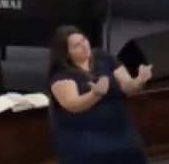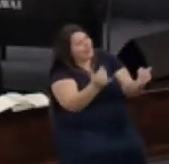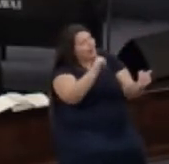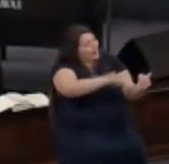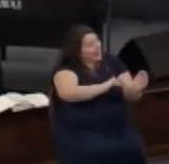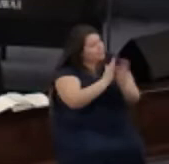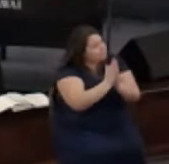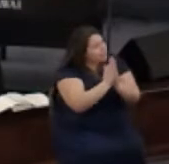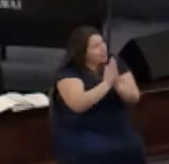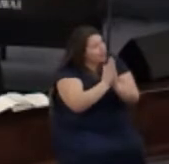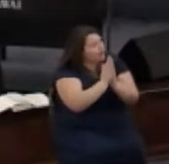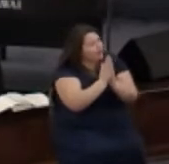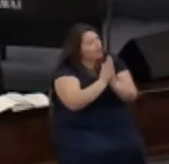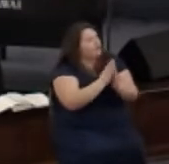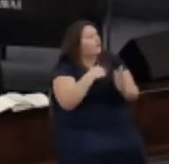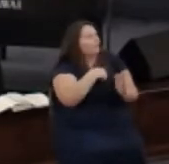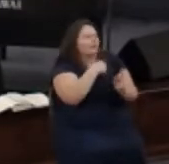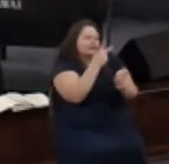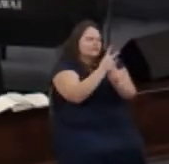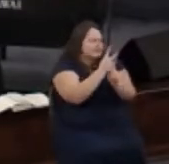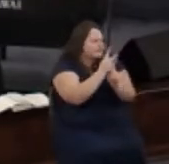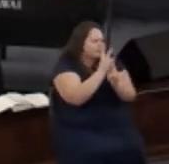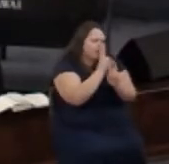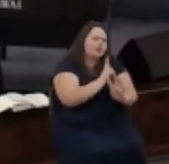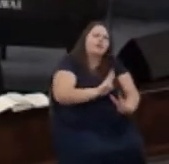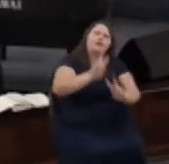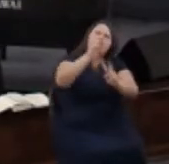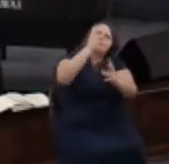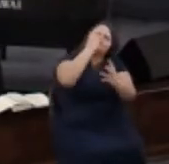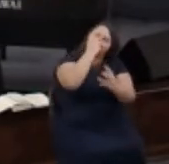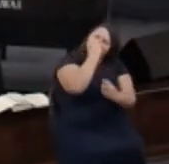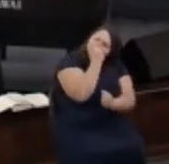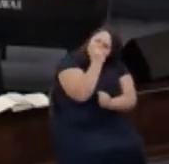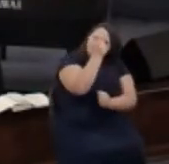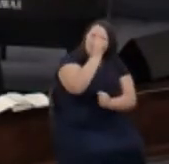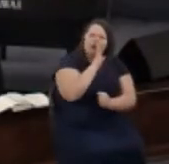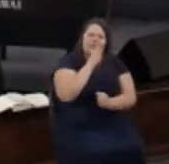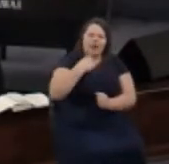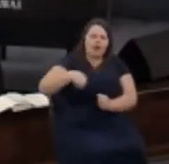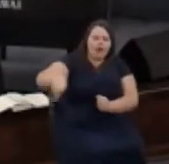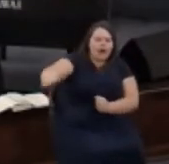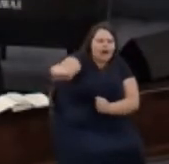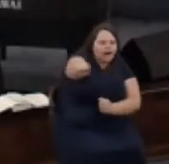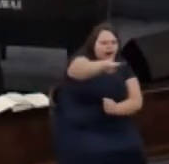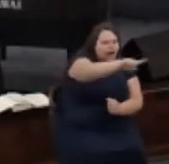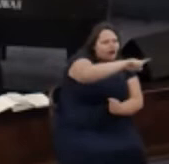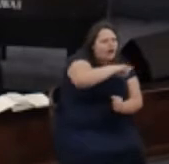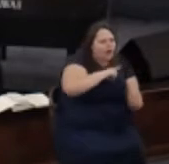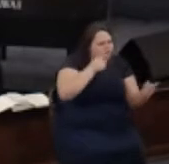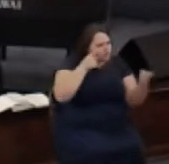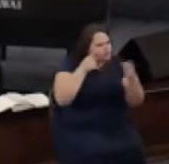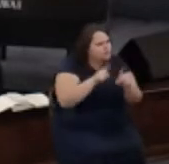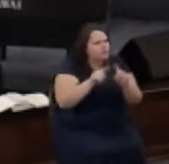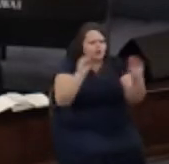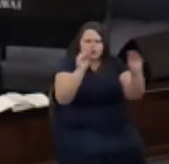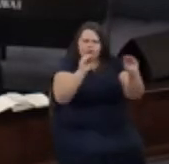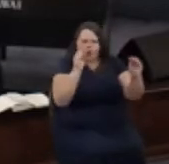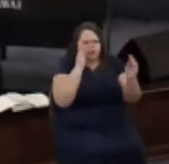we heap adoration upon God with us in total agreement with him no distractions